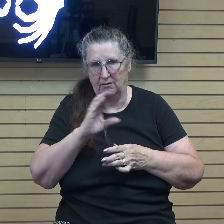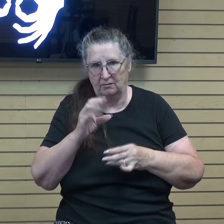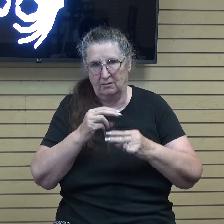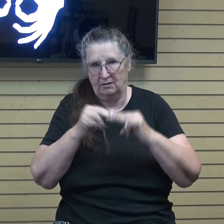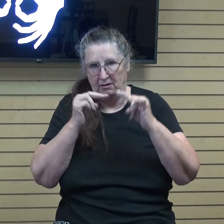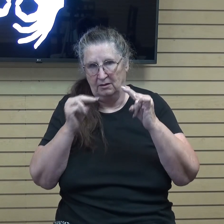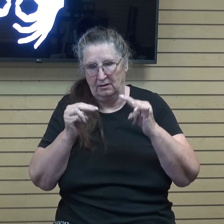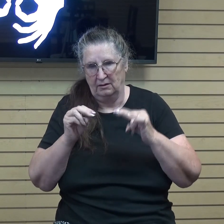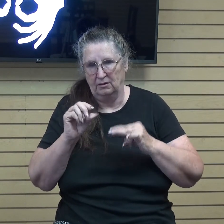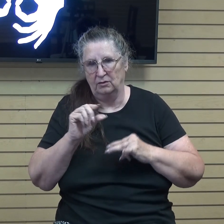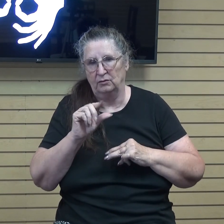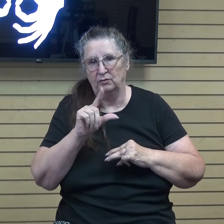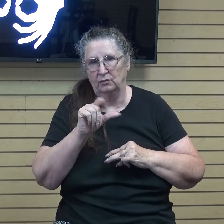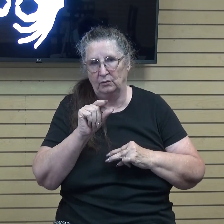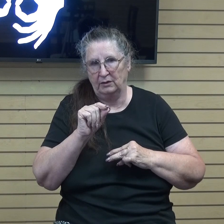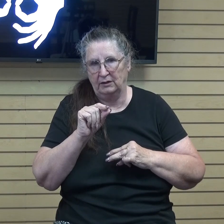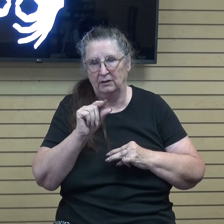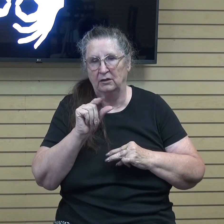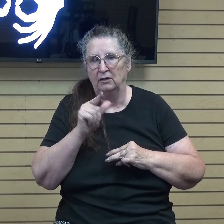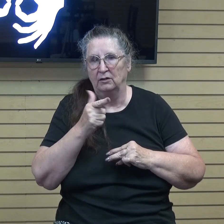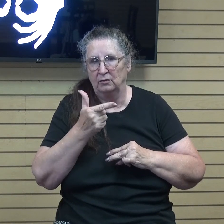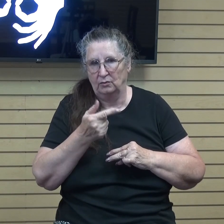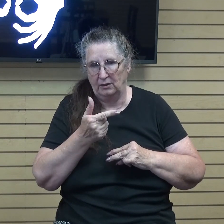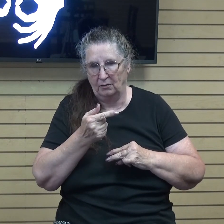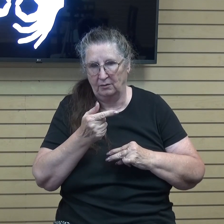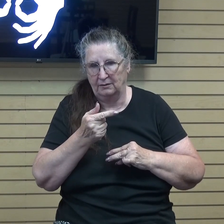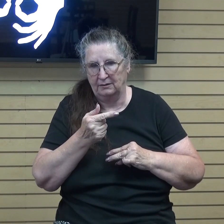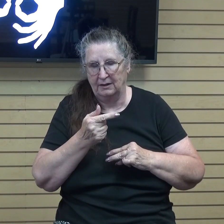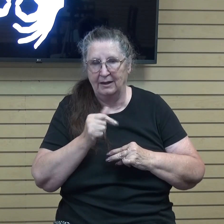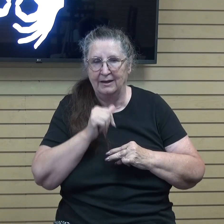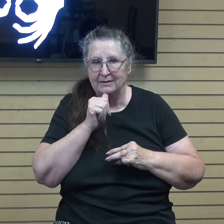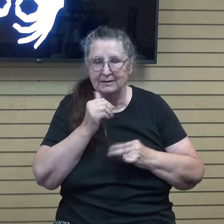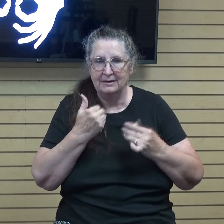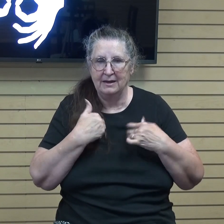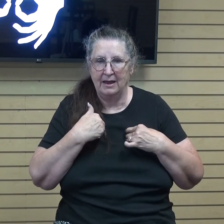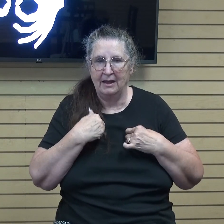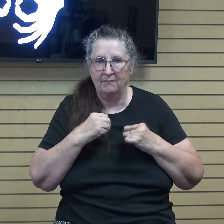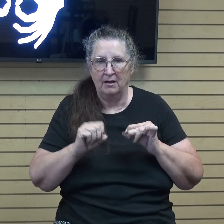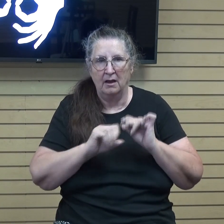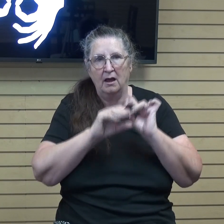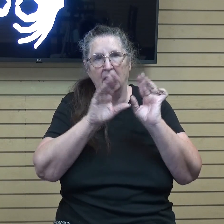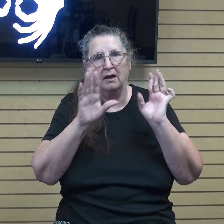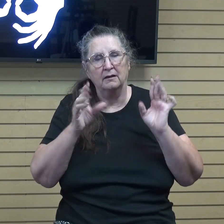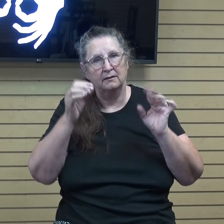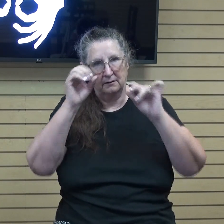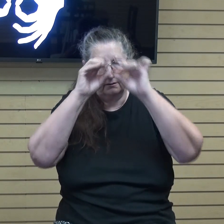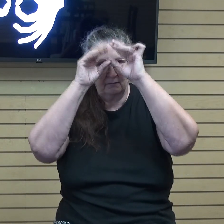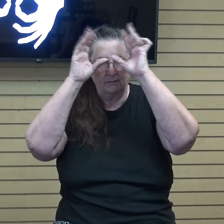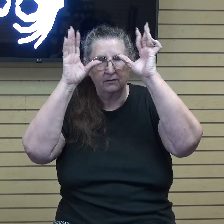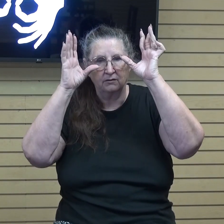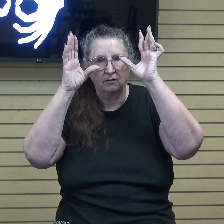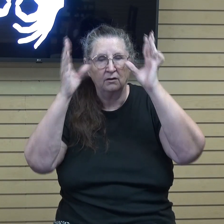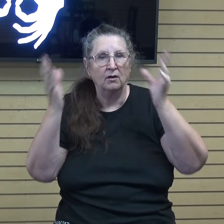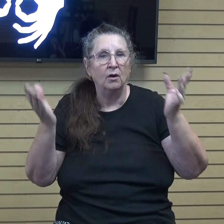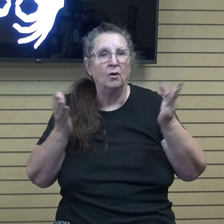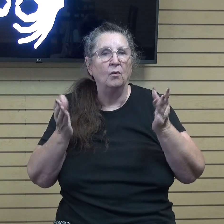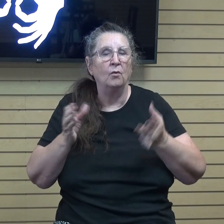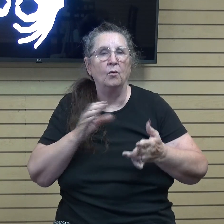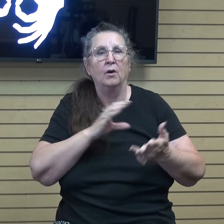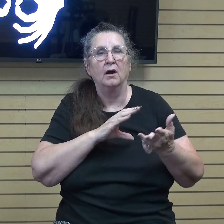2021, I'm afraid I didn't have a clear vision of what Christ's work